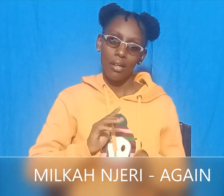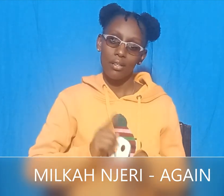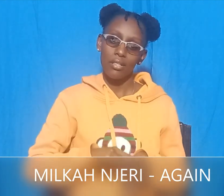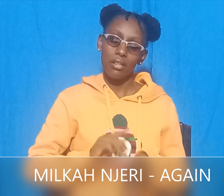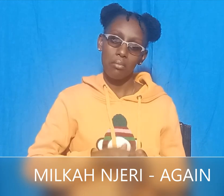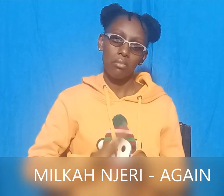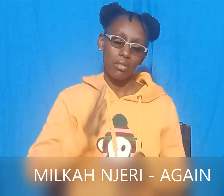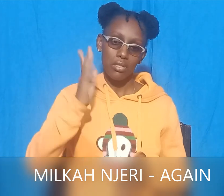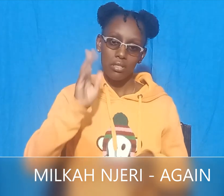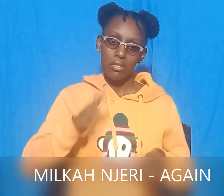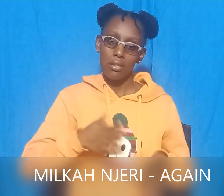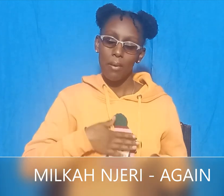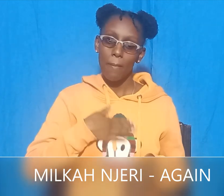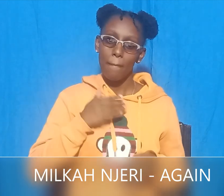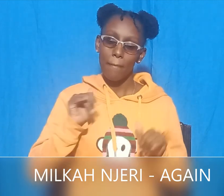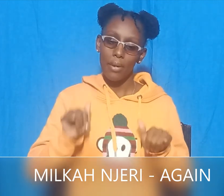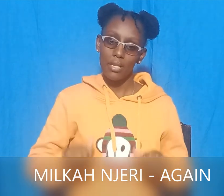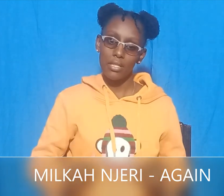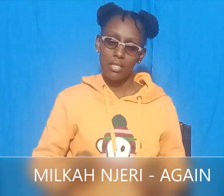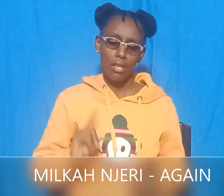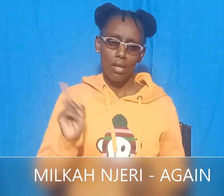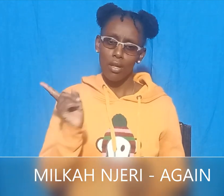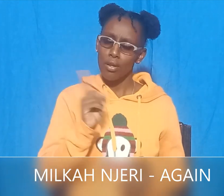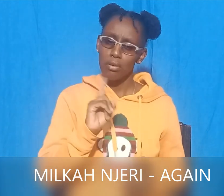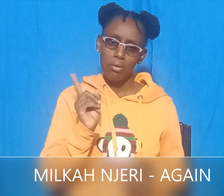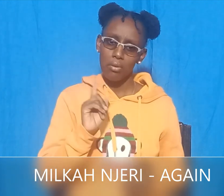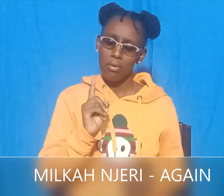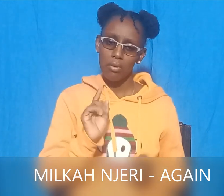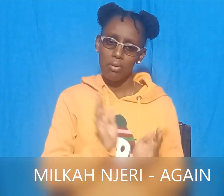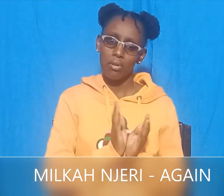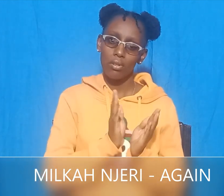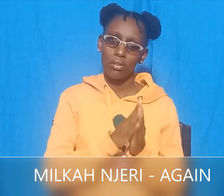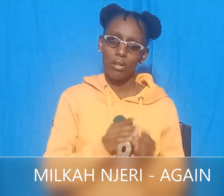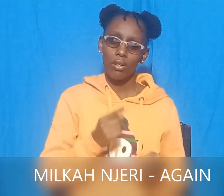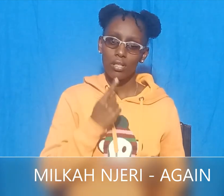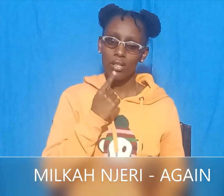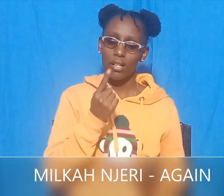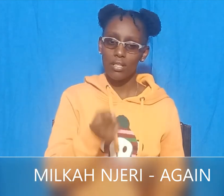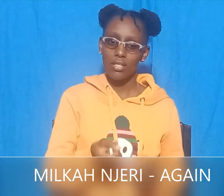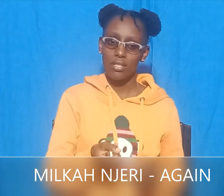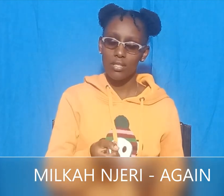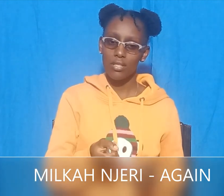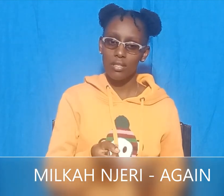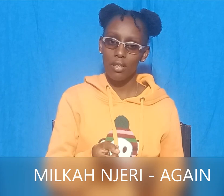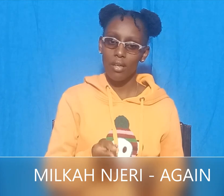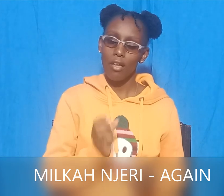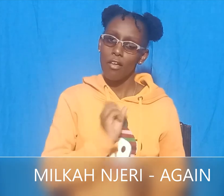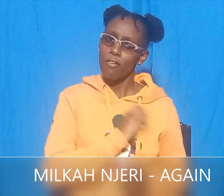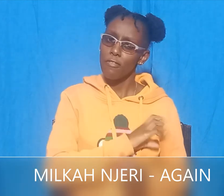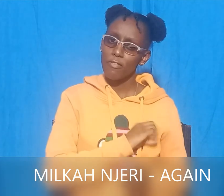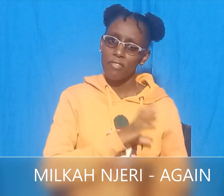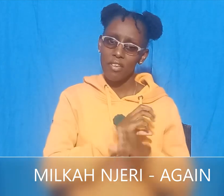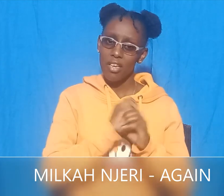no, no, no, said the croc there. Don't be afraid. Come with me.